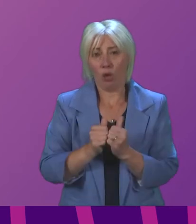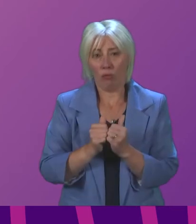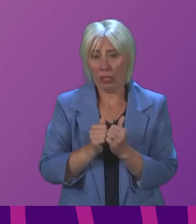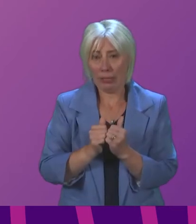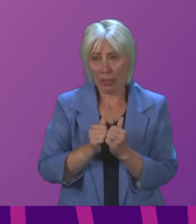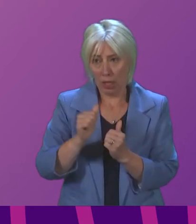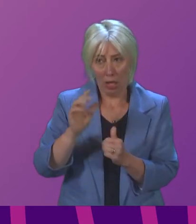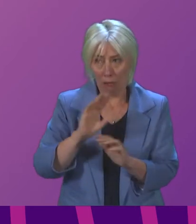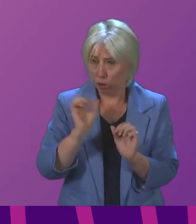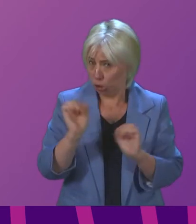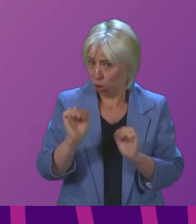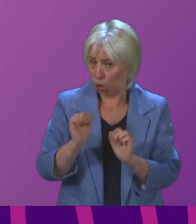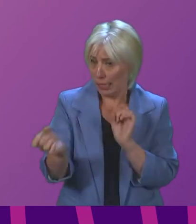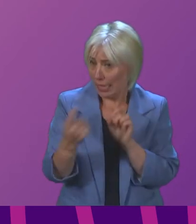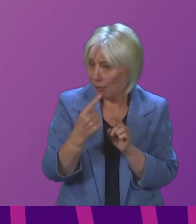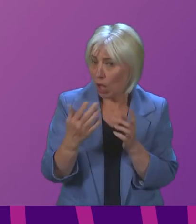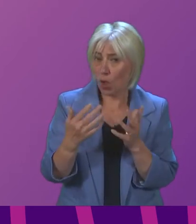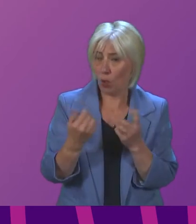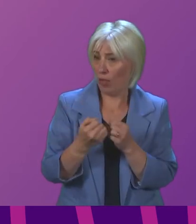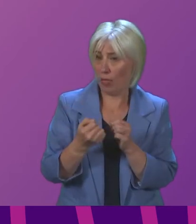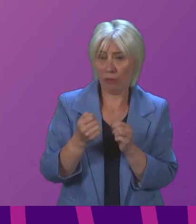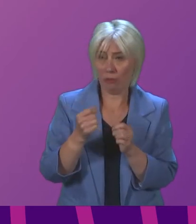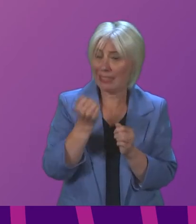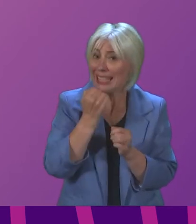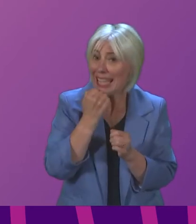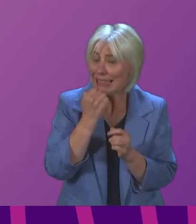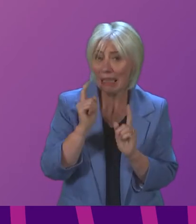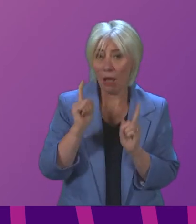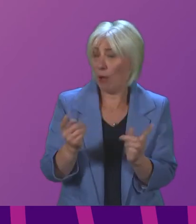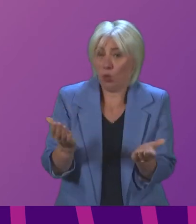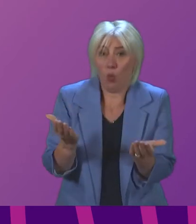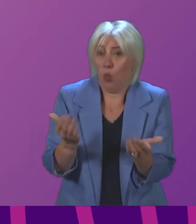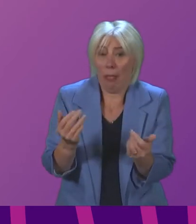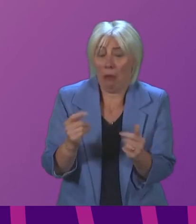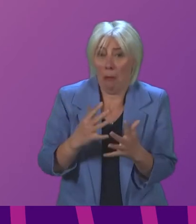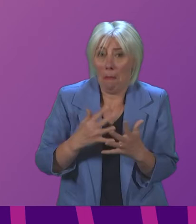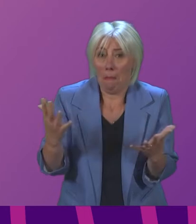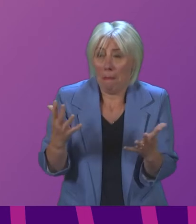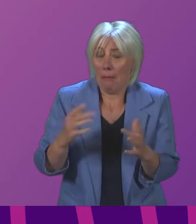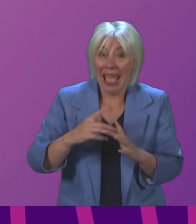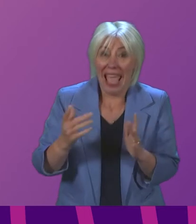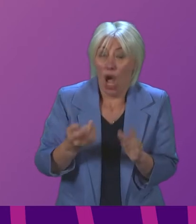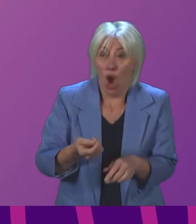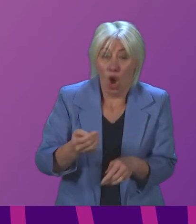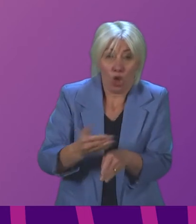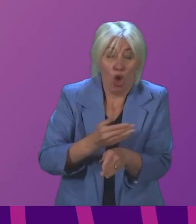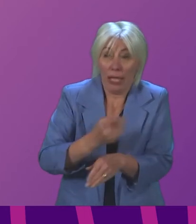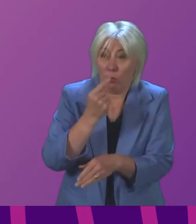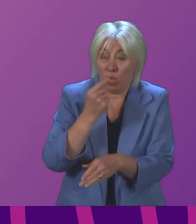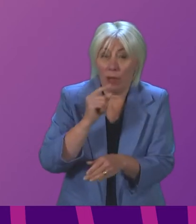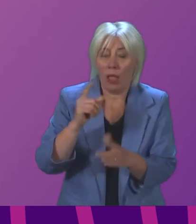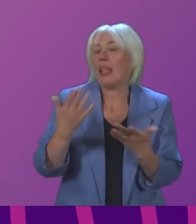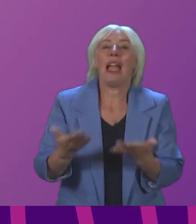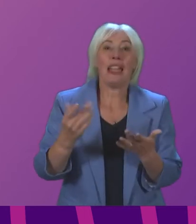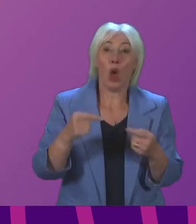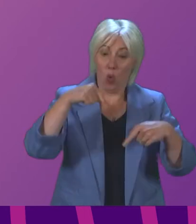received no emails from yourself or your office with dates however we would very much welcome this at your earliest convenience perhaps now that the